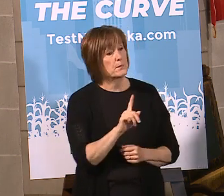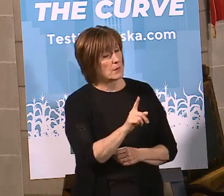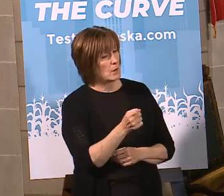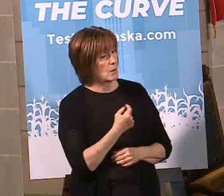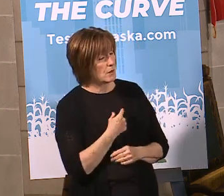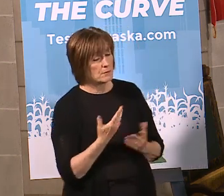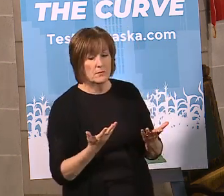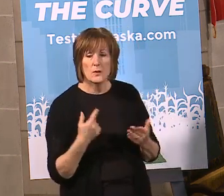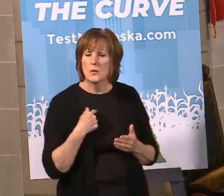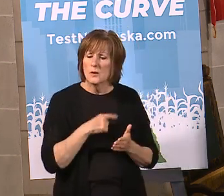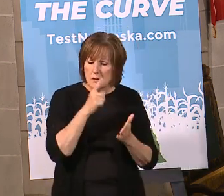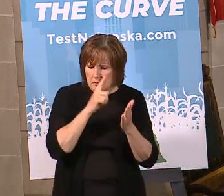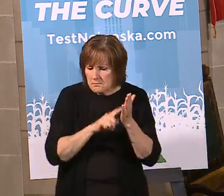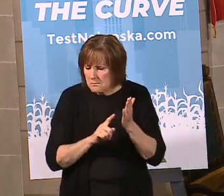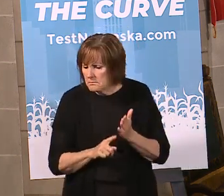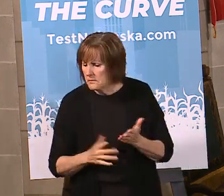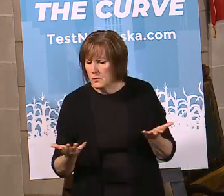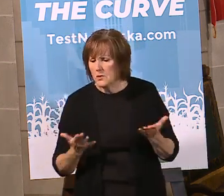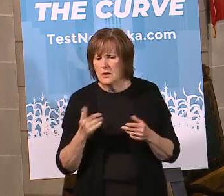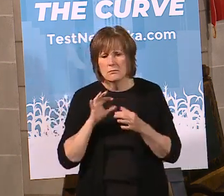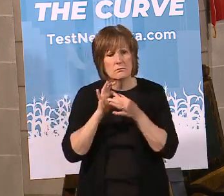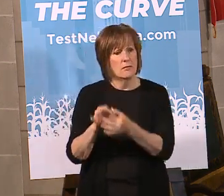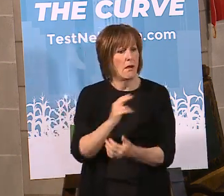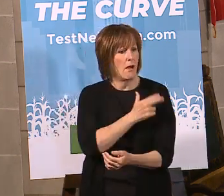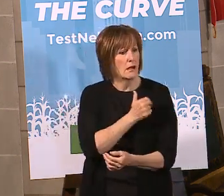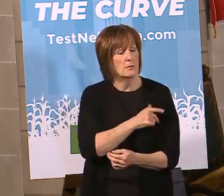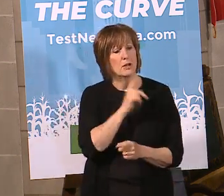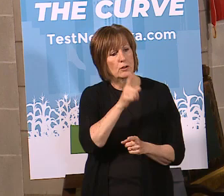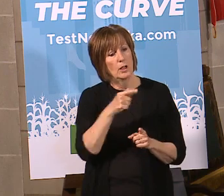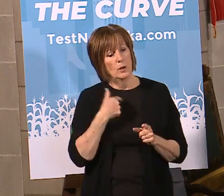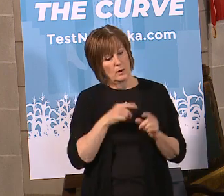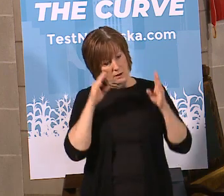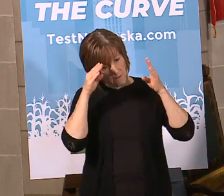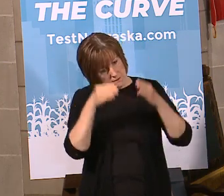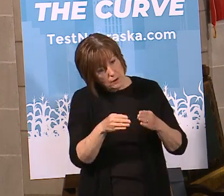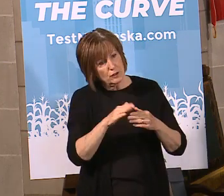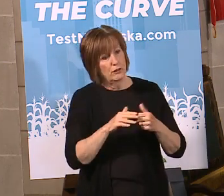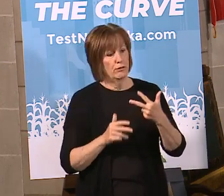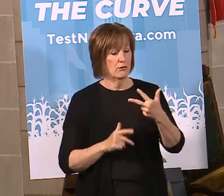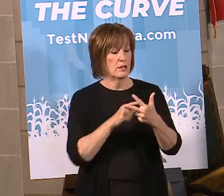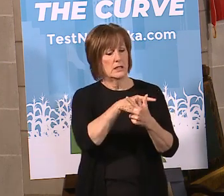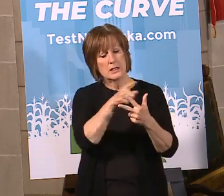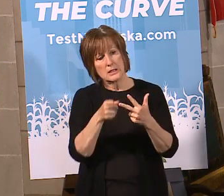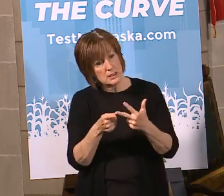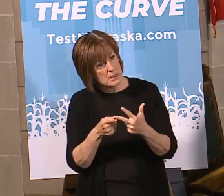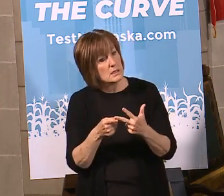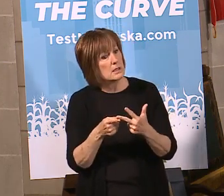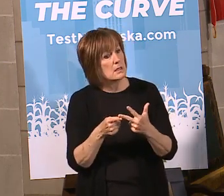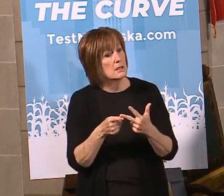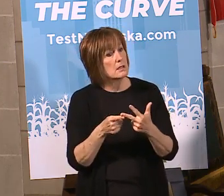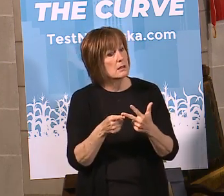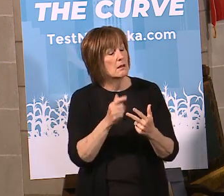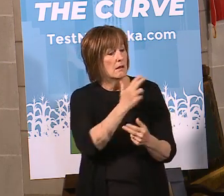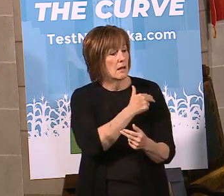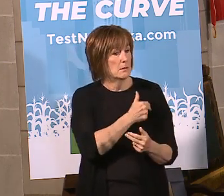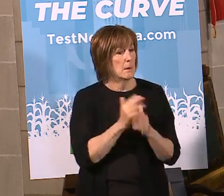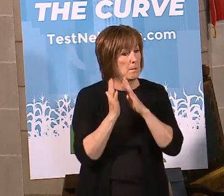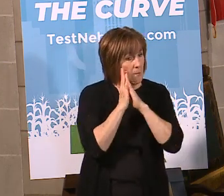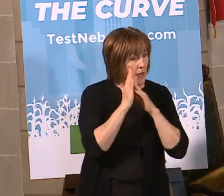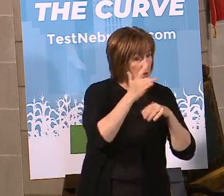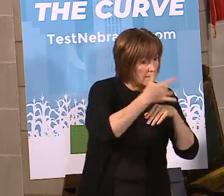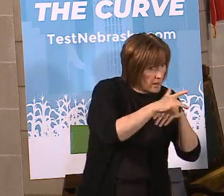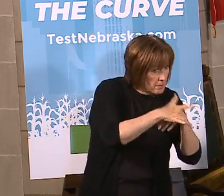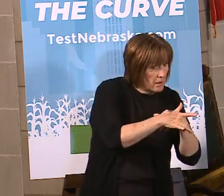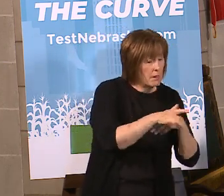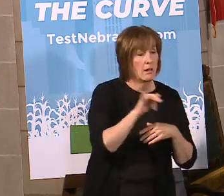question was, what did we look at with regard to the hospital? So, again, we just really focused on those kind of three broad things with regard to hospital bed availability,